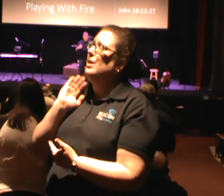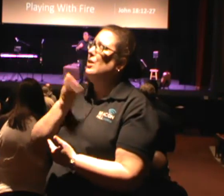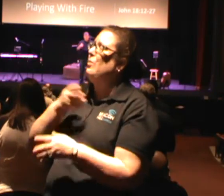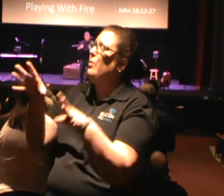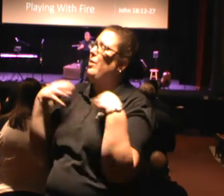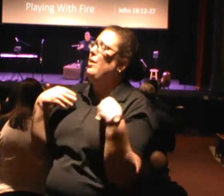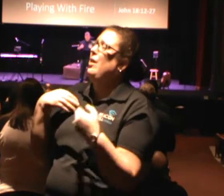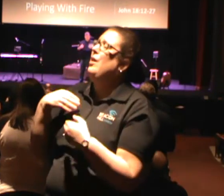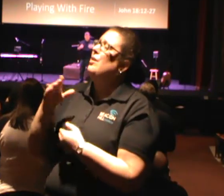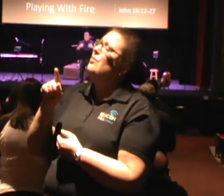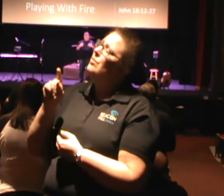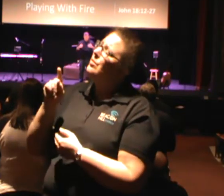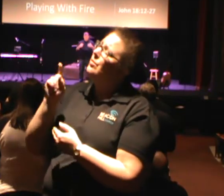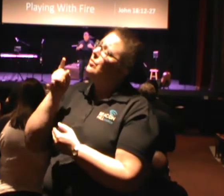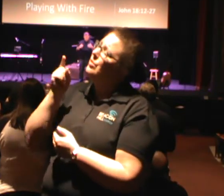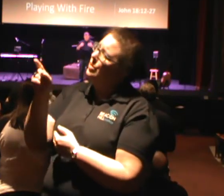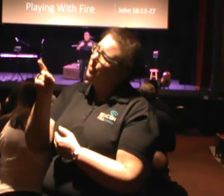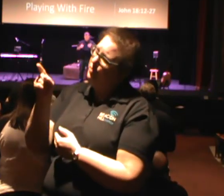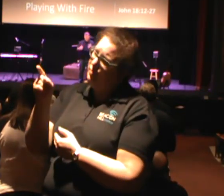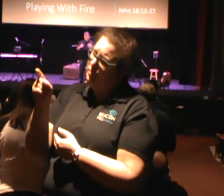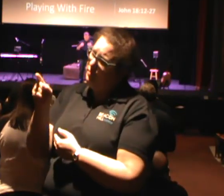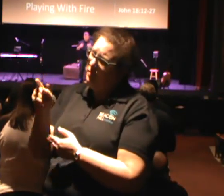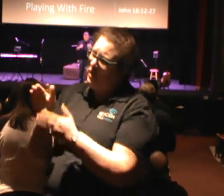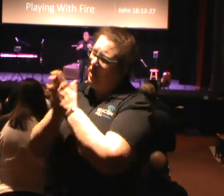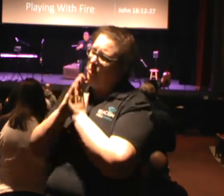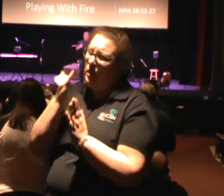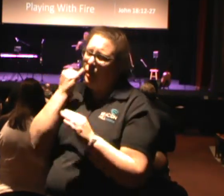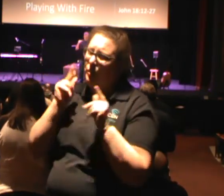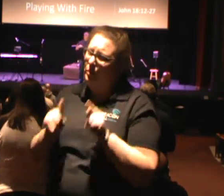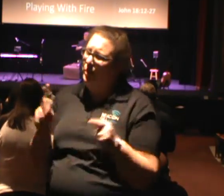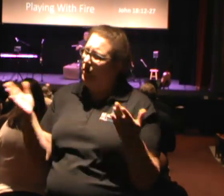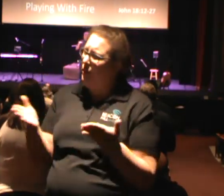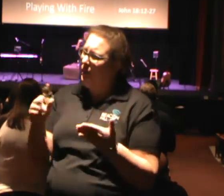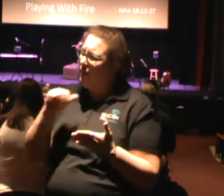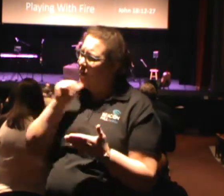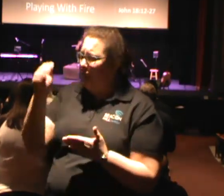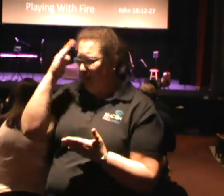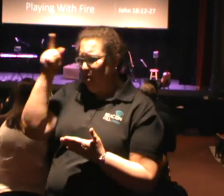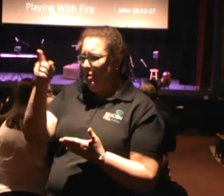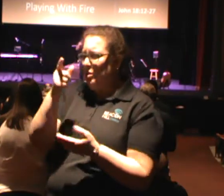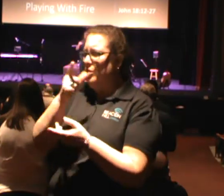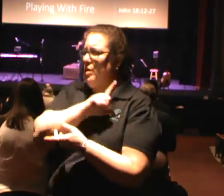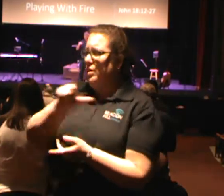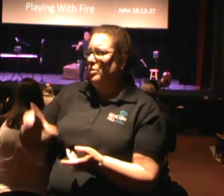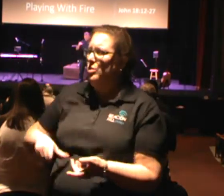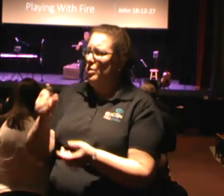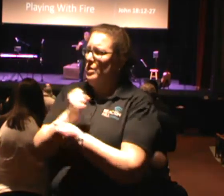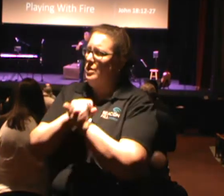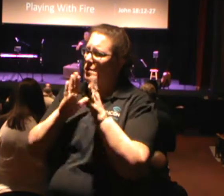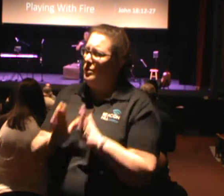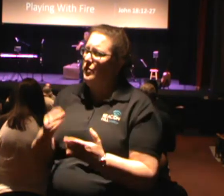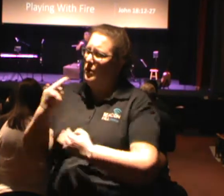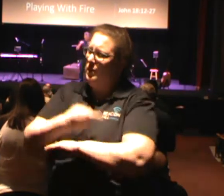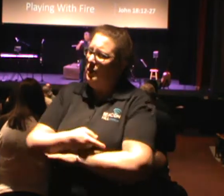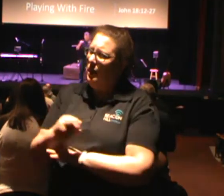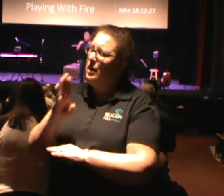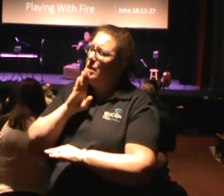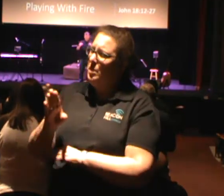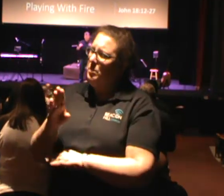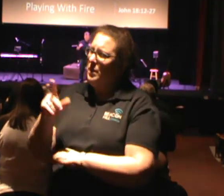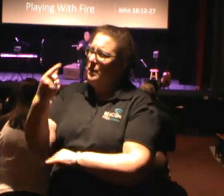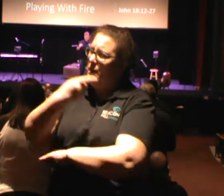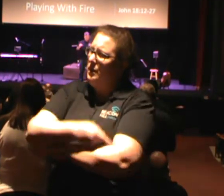someone is here today, that doesn't know you as Lord and Savior, that today would be the day of salvation for them and we would